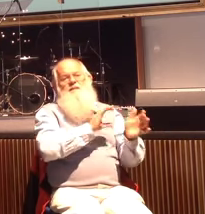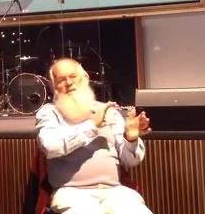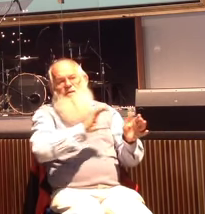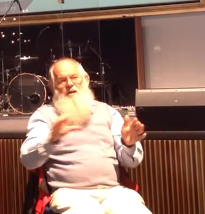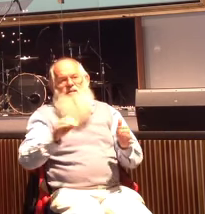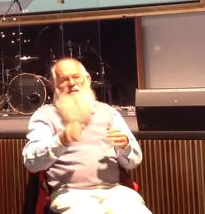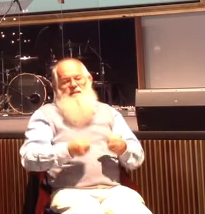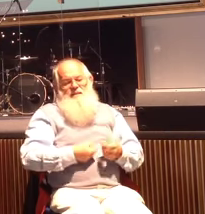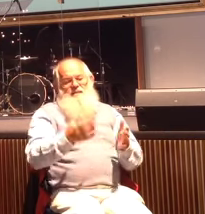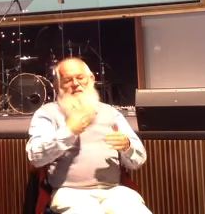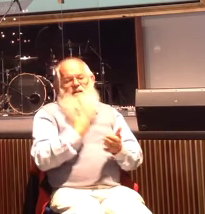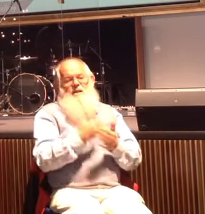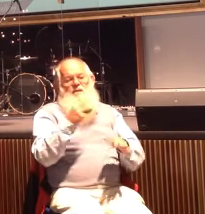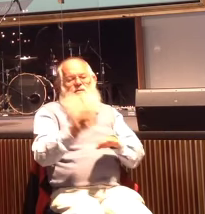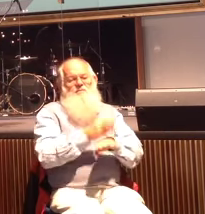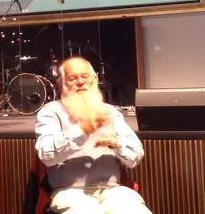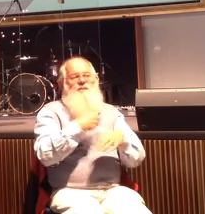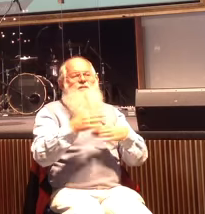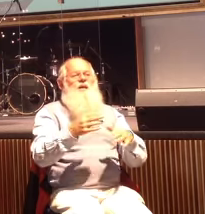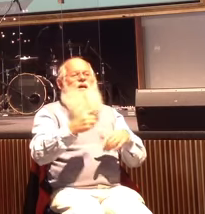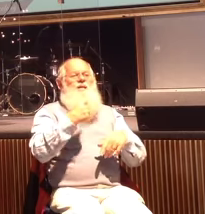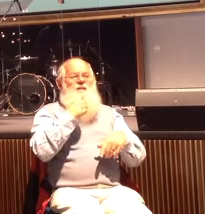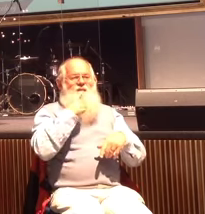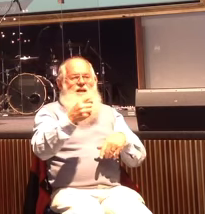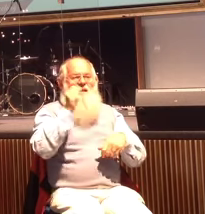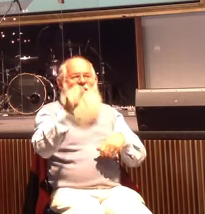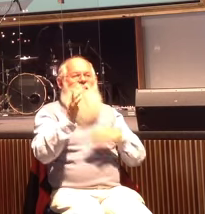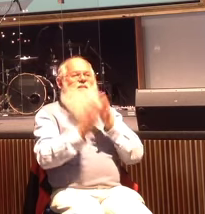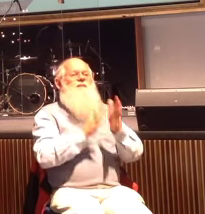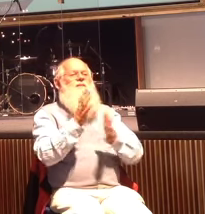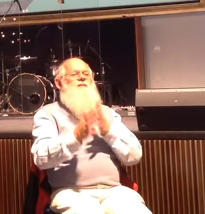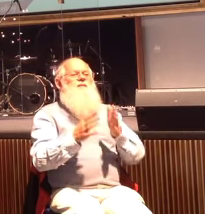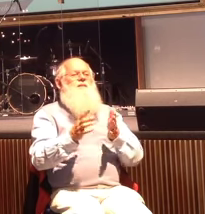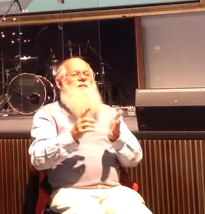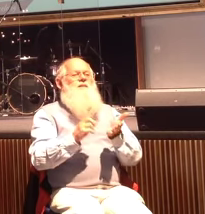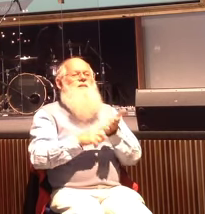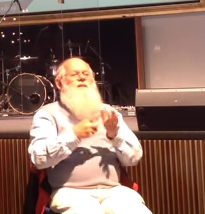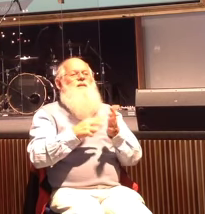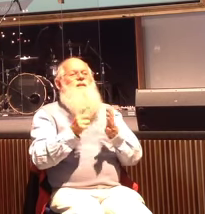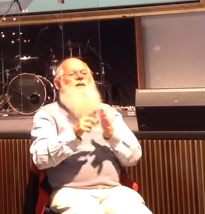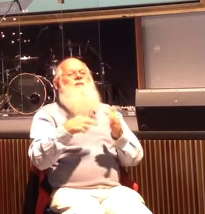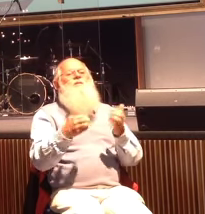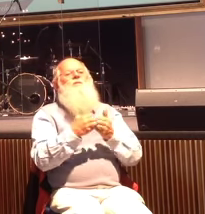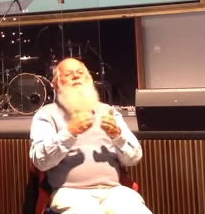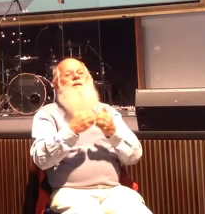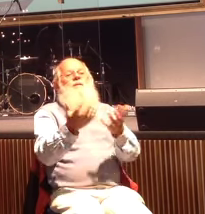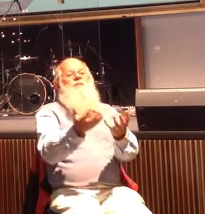sent on mission to go and tell his story led to many receiving Jesus